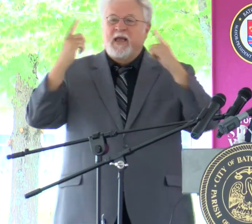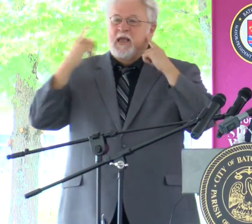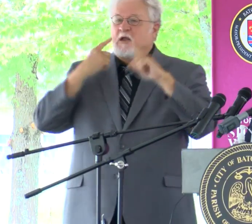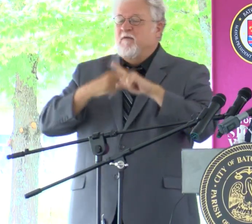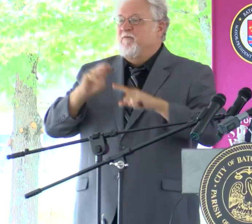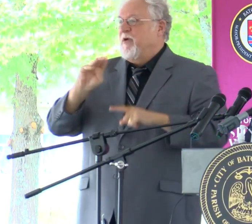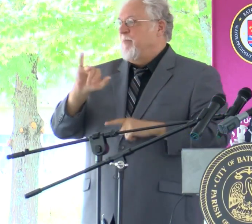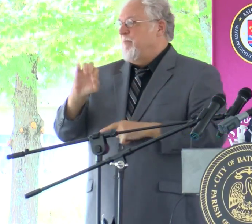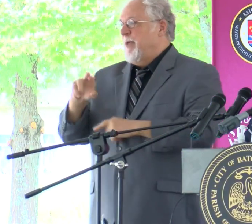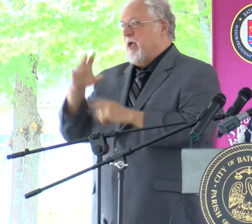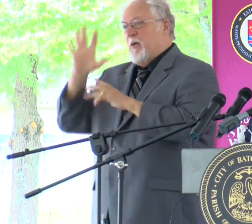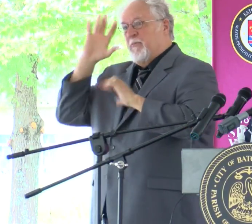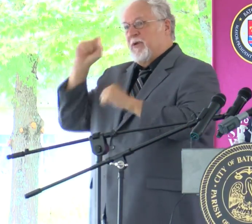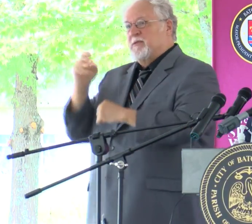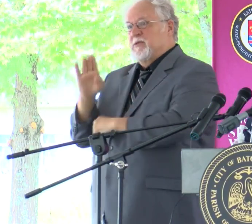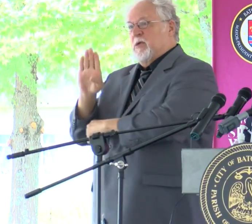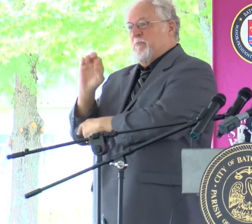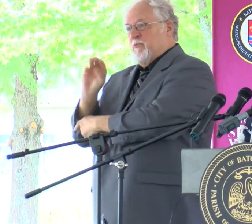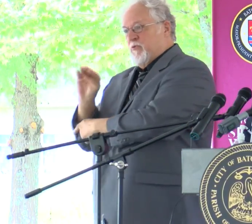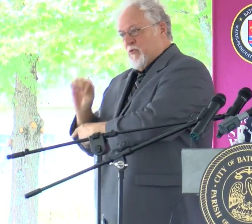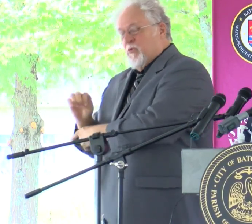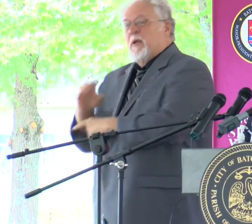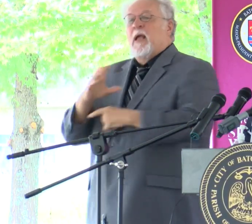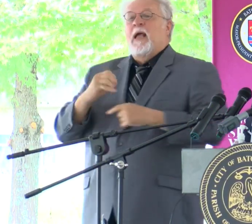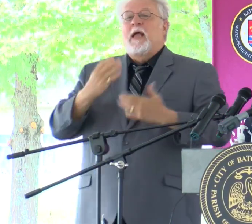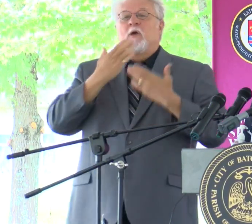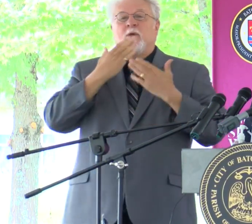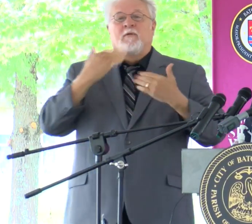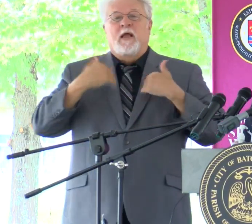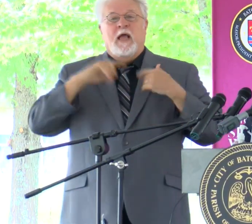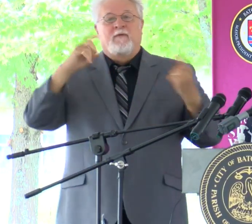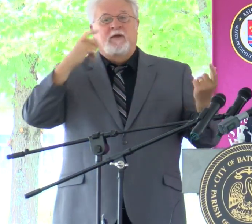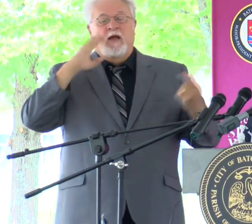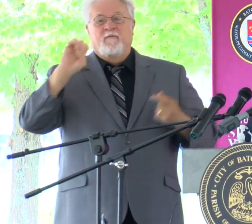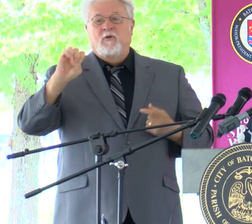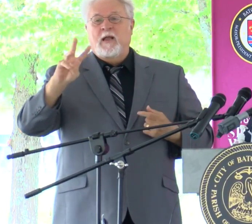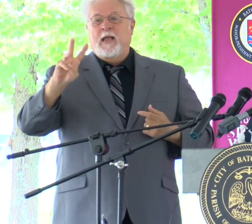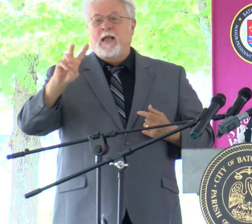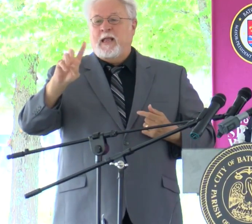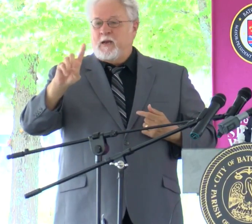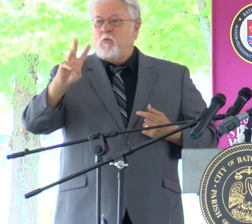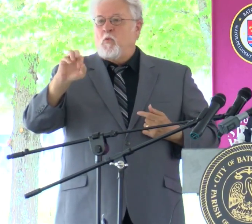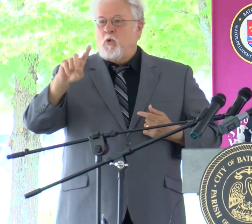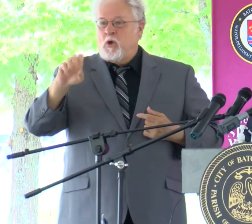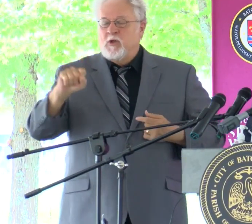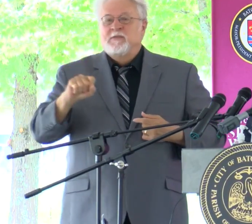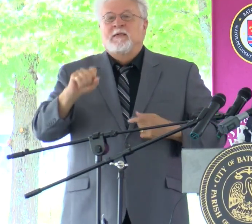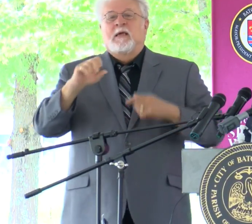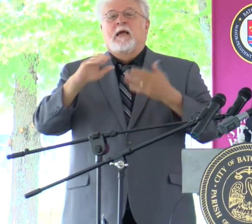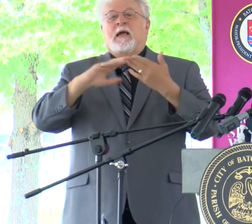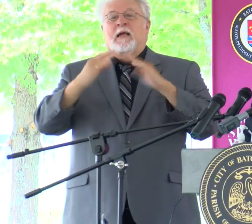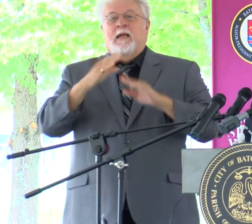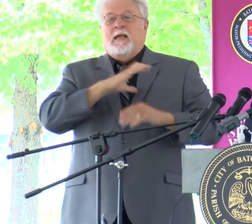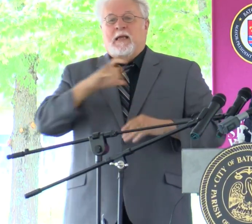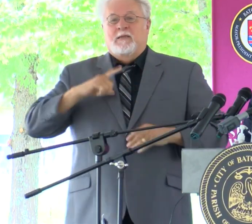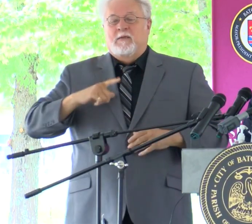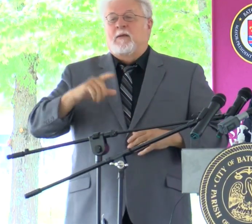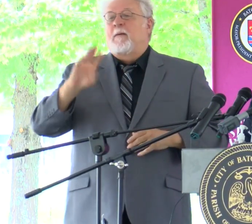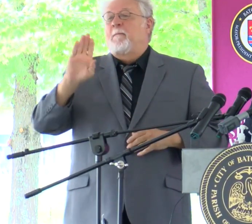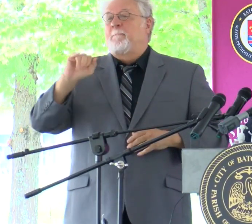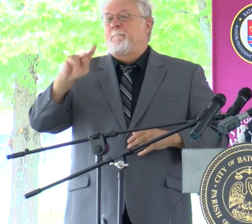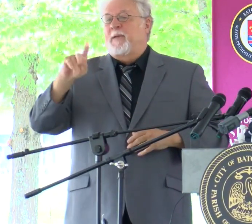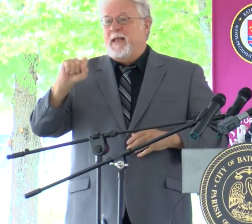Mayor-President Broome, and we're also equally grateful to have Governor Edwards, City Councilwoman Banks, and leadership from Ochsner,